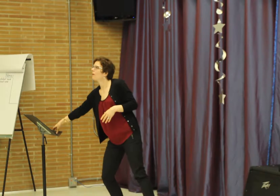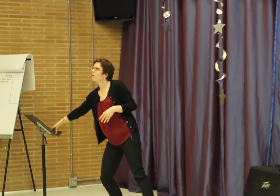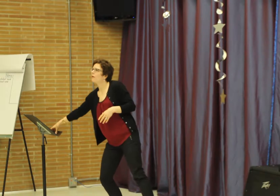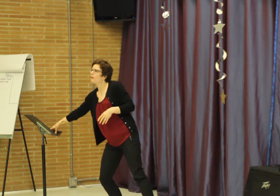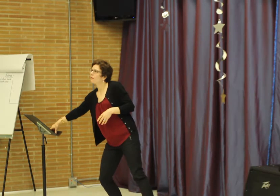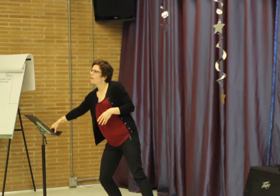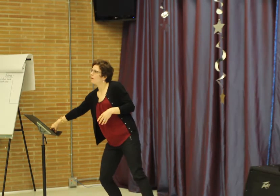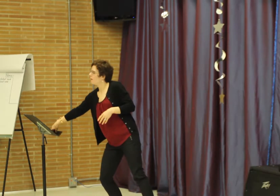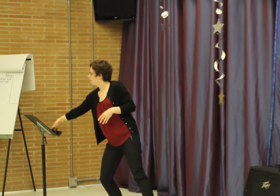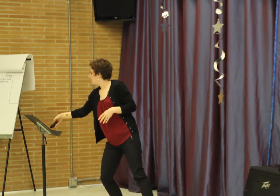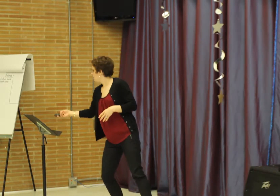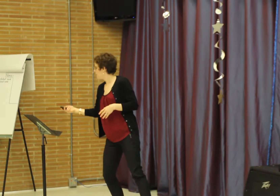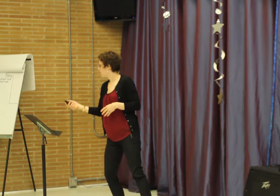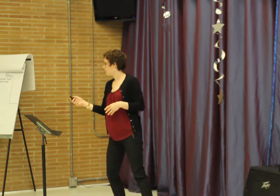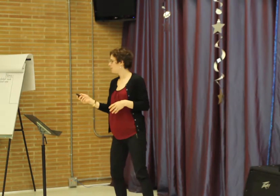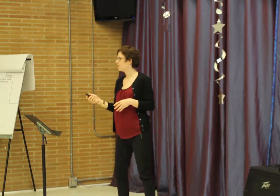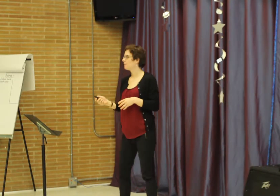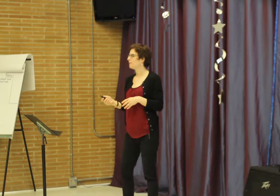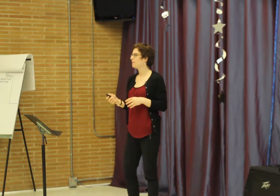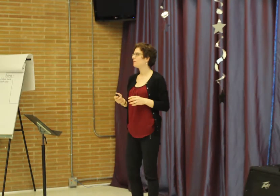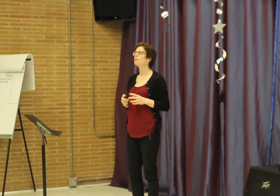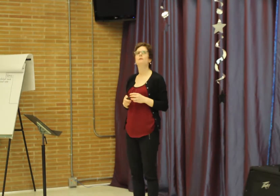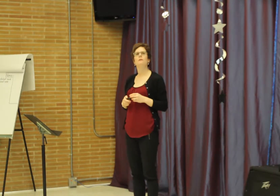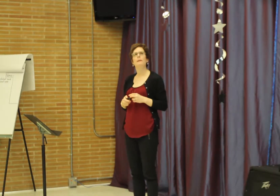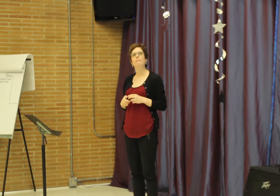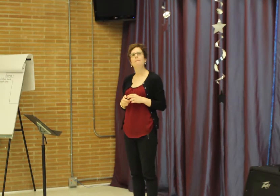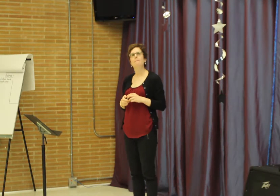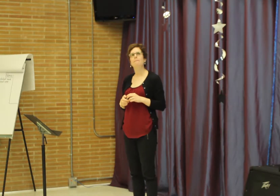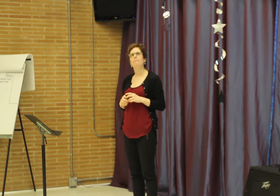of what I found through my studies and my investigation of the IHP.